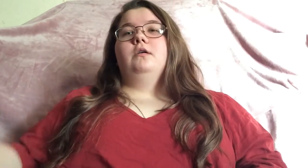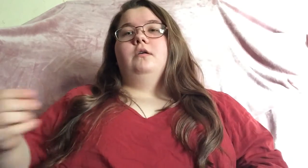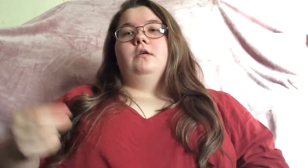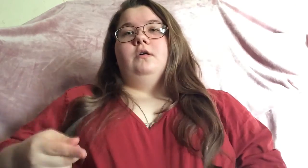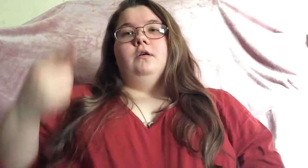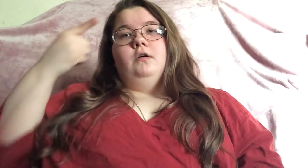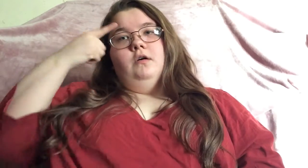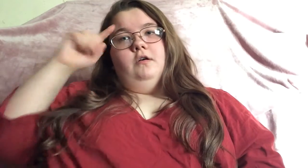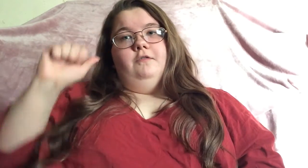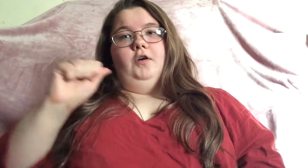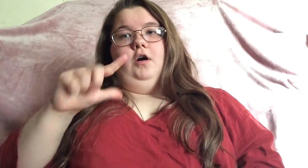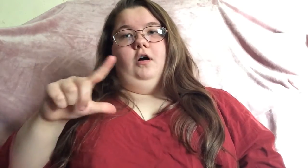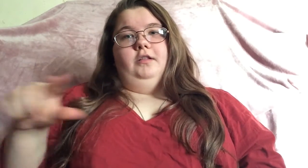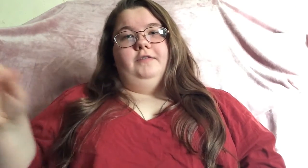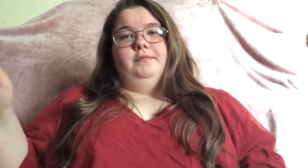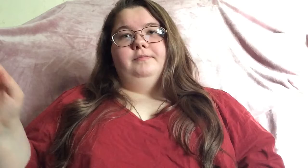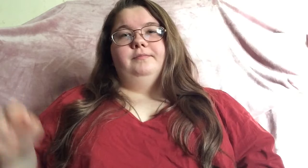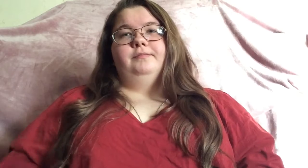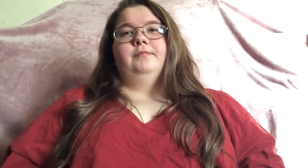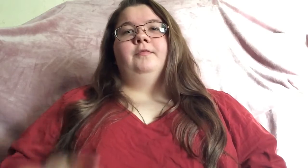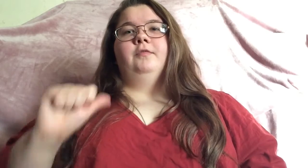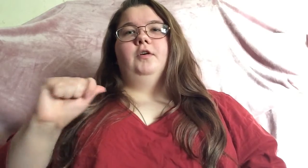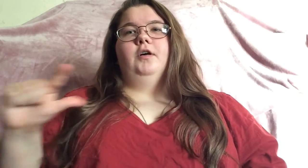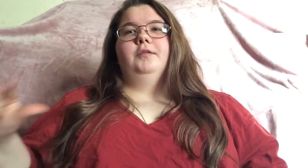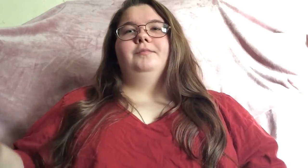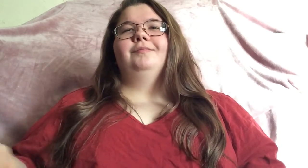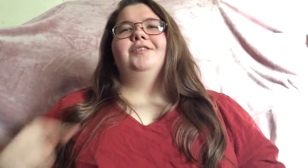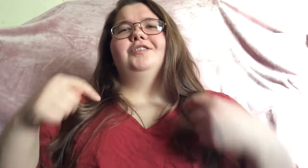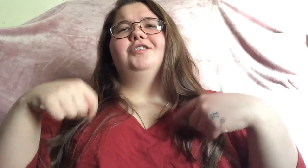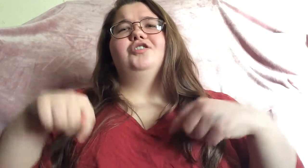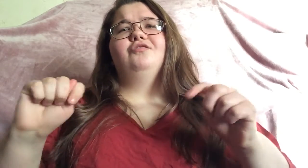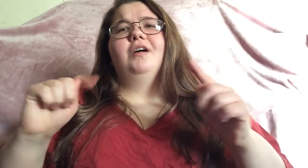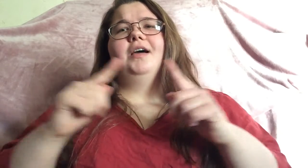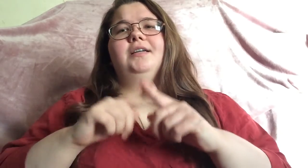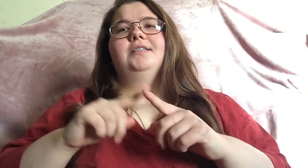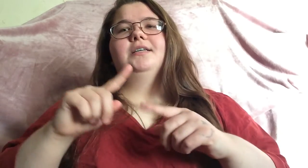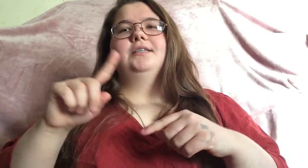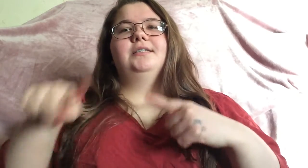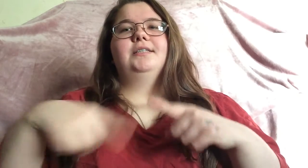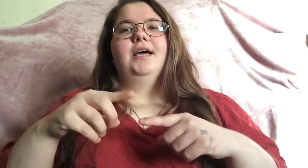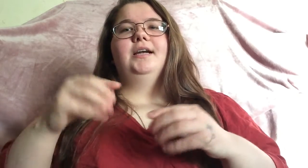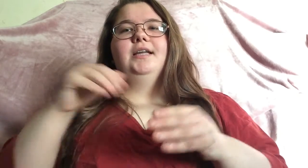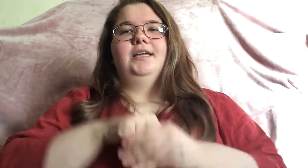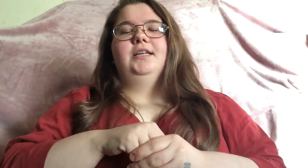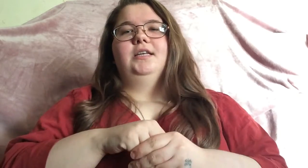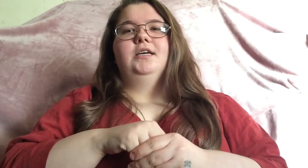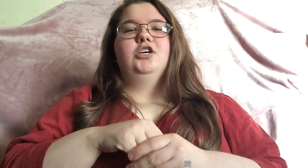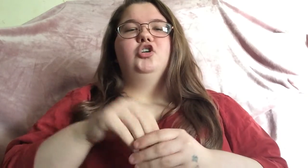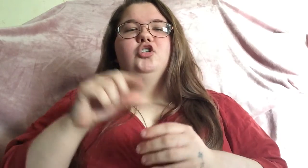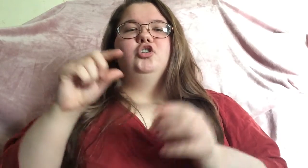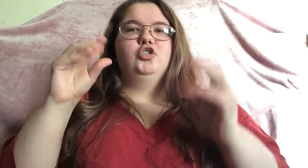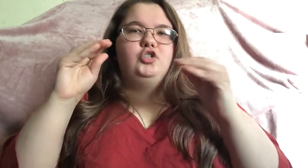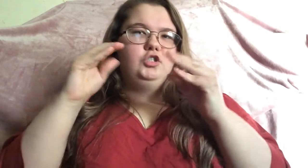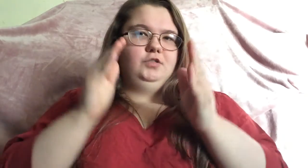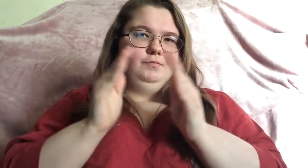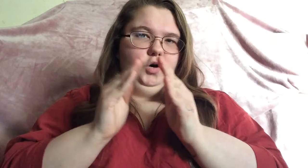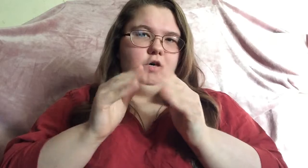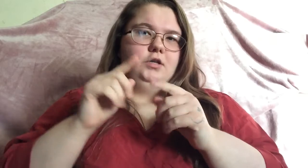for all of them for all try to sign in small